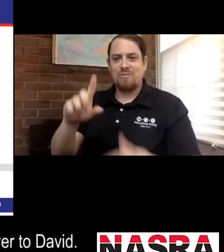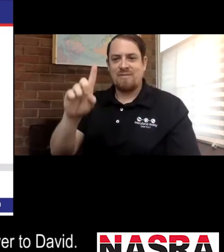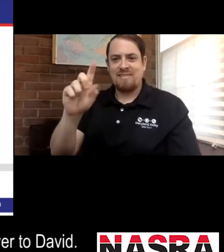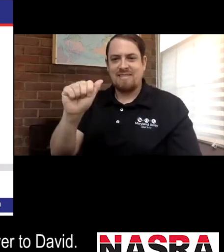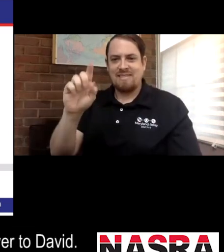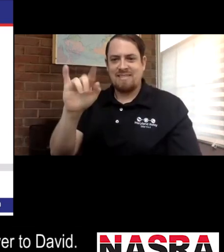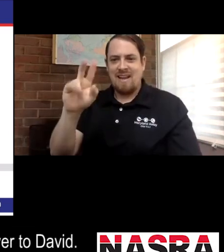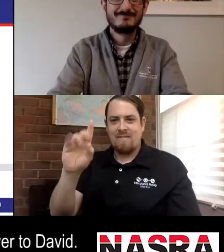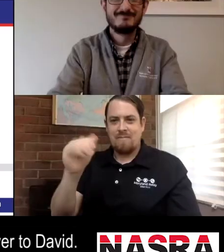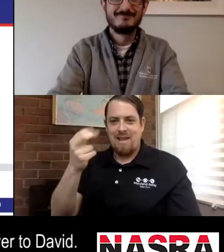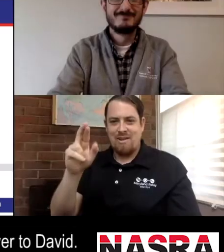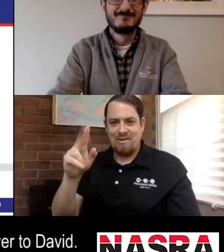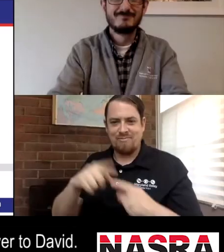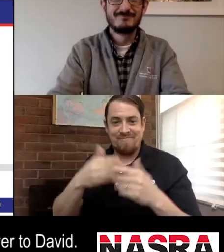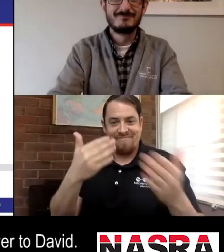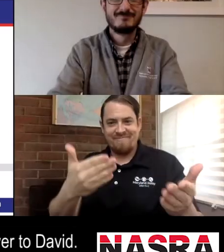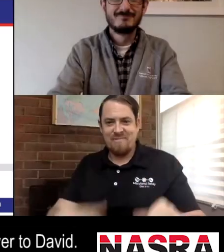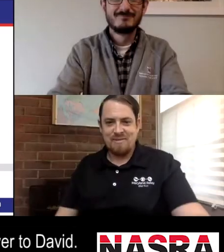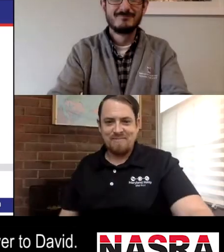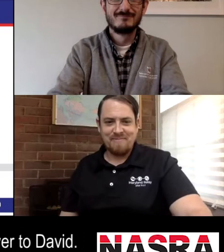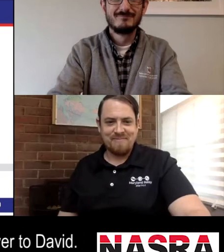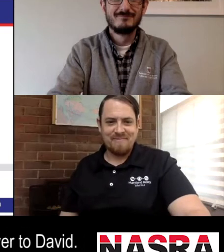Okay. At this point, I'm going to turn things over to David.